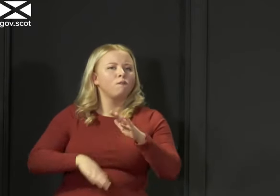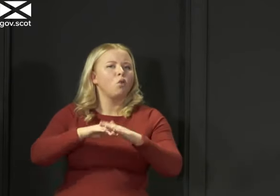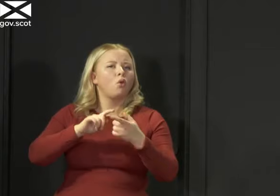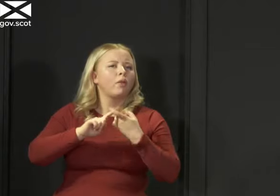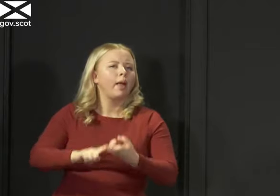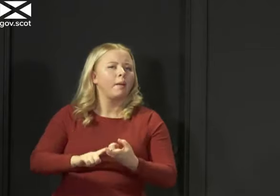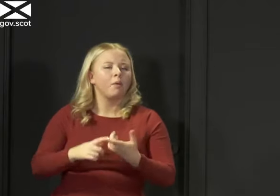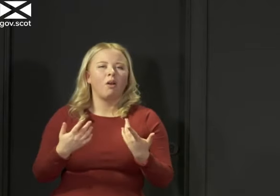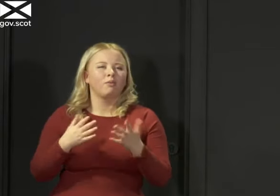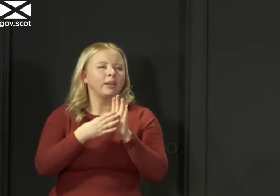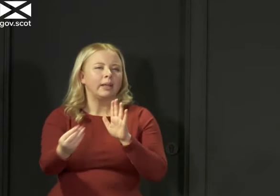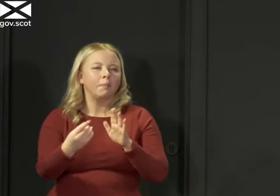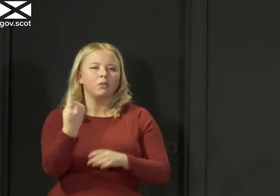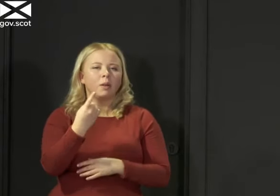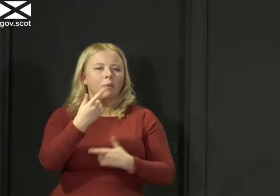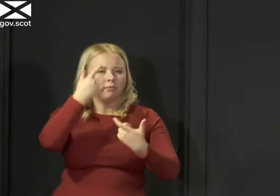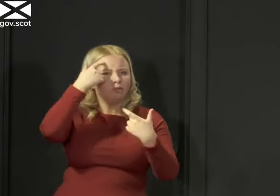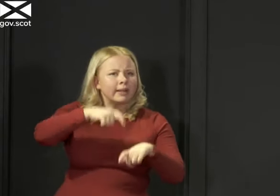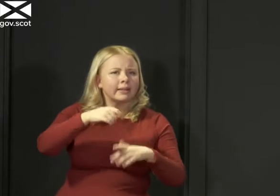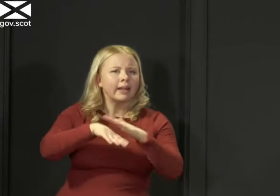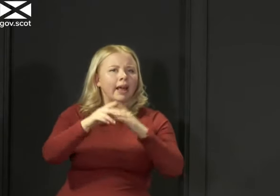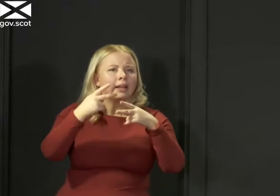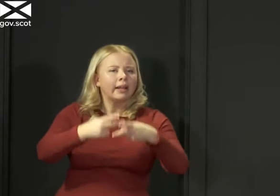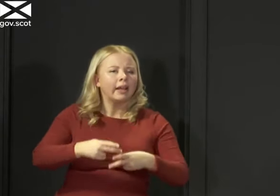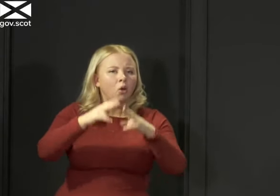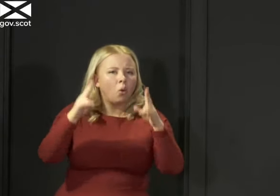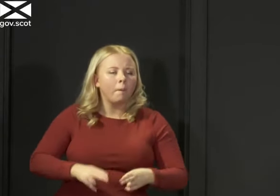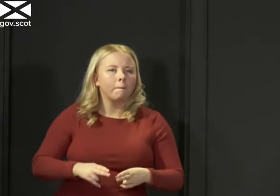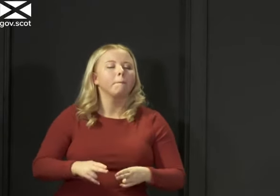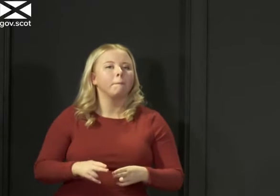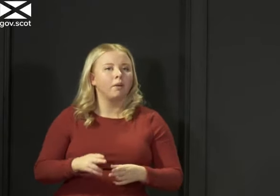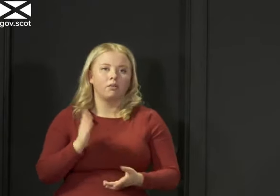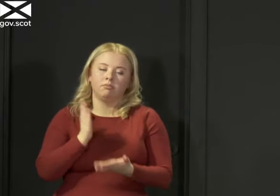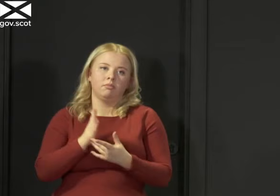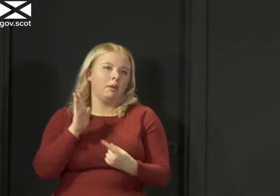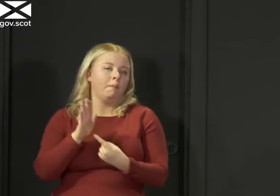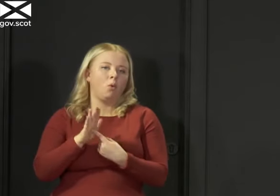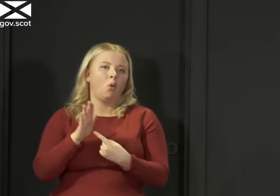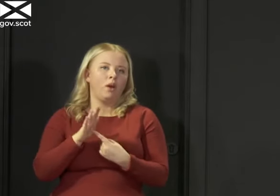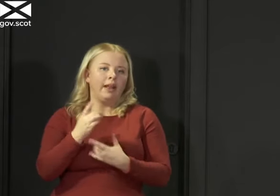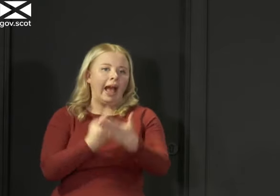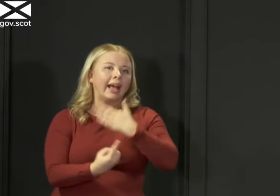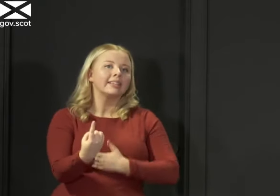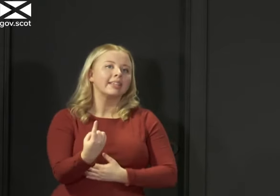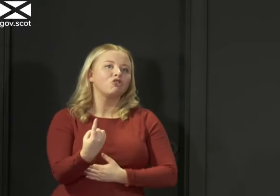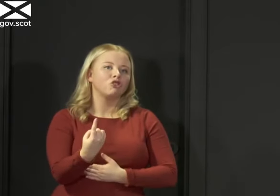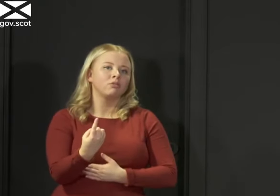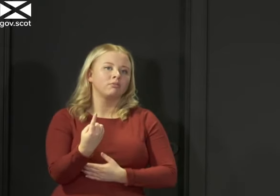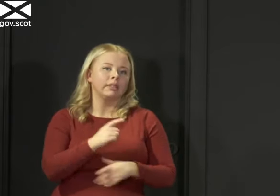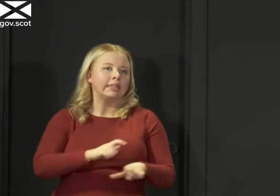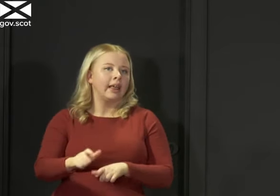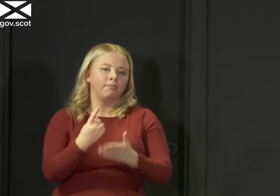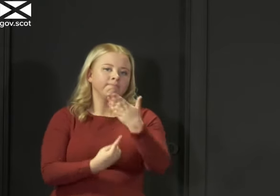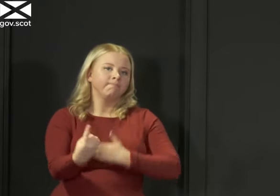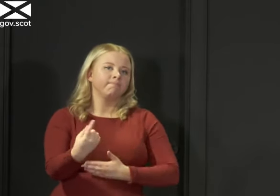For example, say that's a resident being admitted to a care home, it is still really important that isolation takes place and the